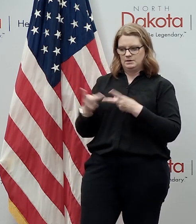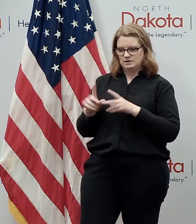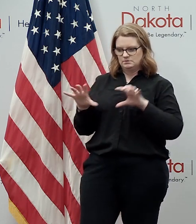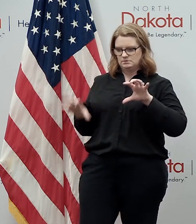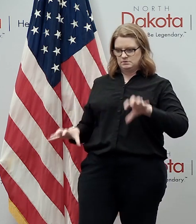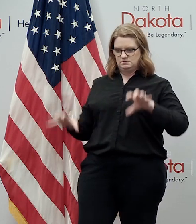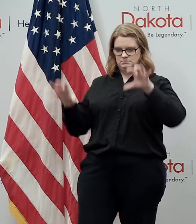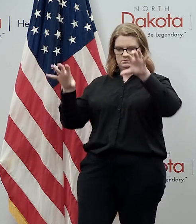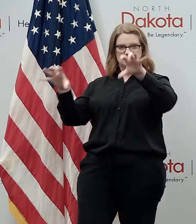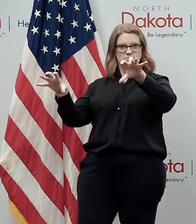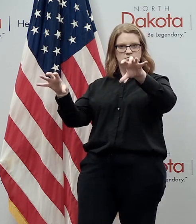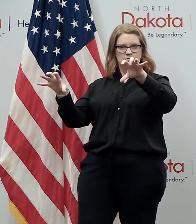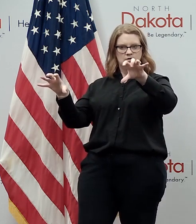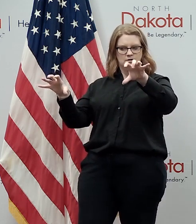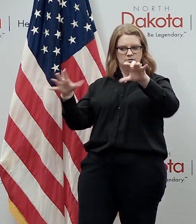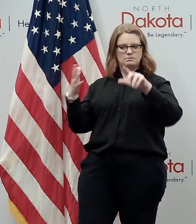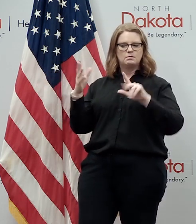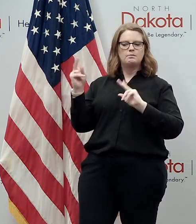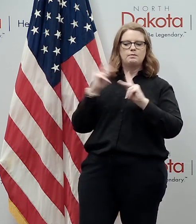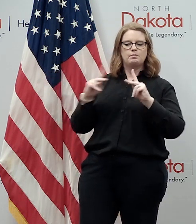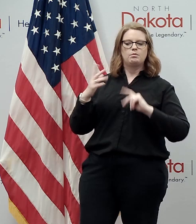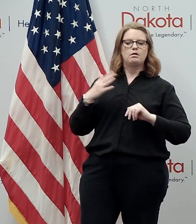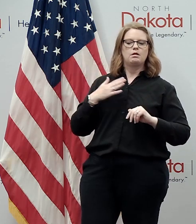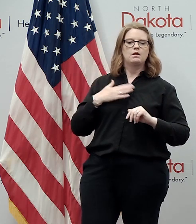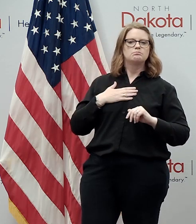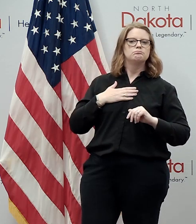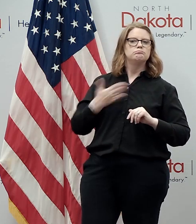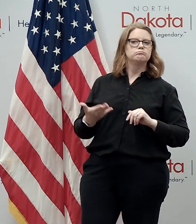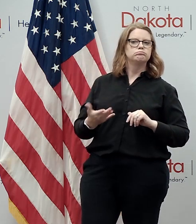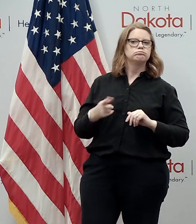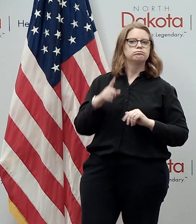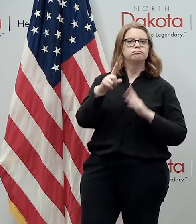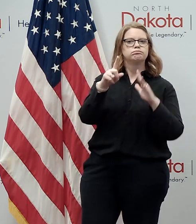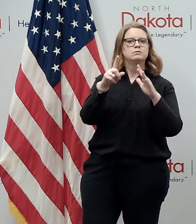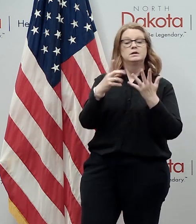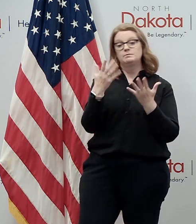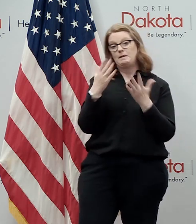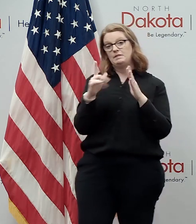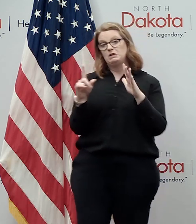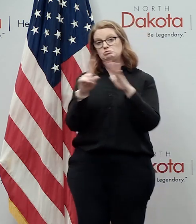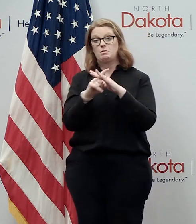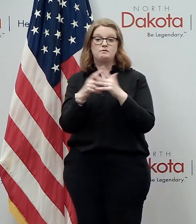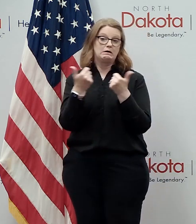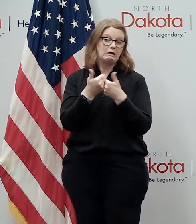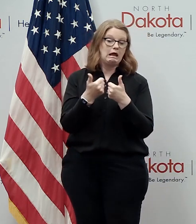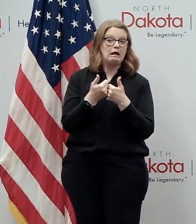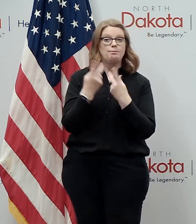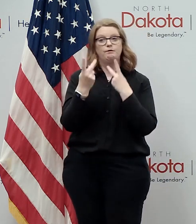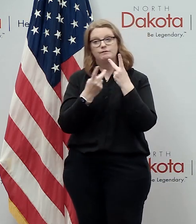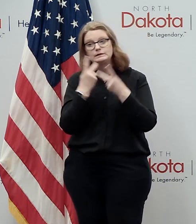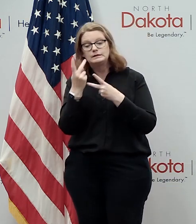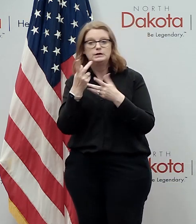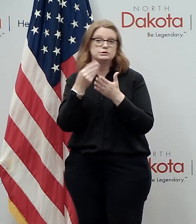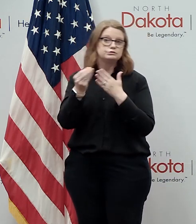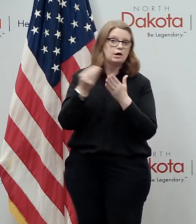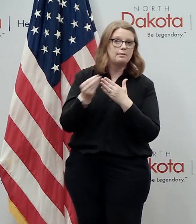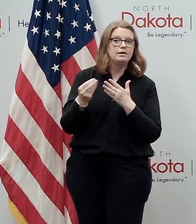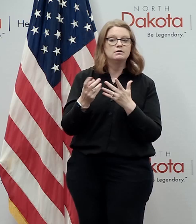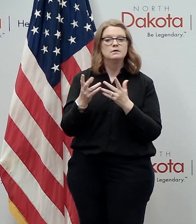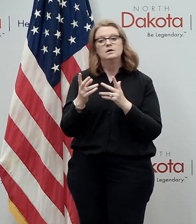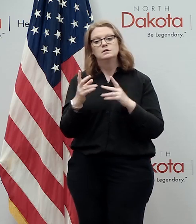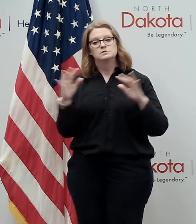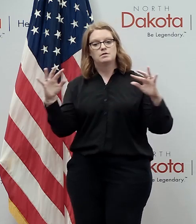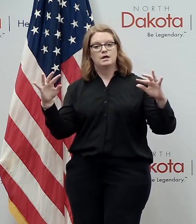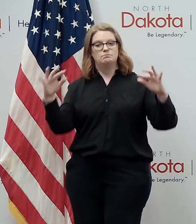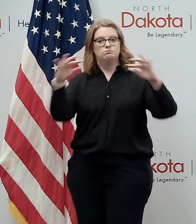area of where people will voluntarily come in or they'll be in town for shopping or a game or visiting relatives and do that. So I think it's going to, those are,